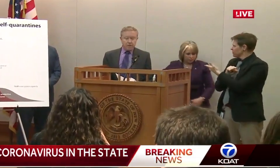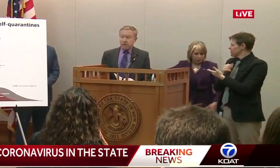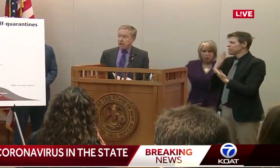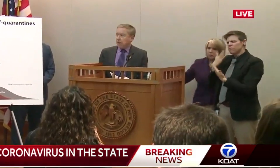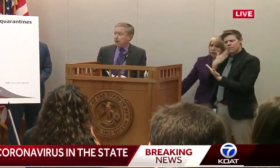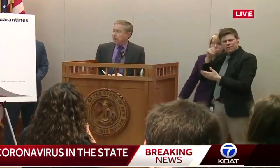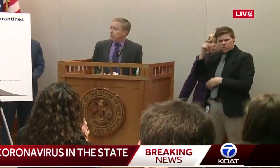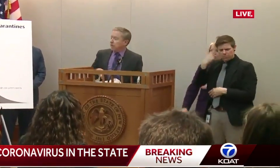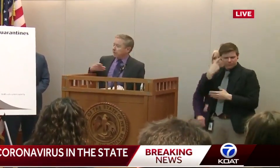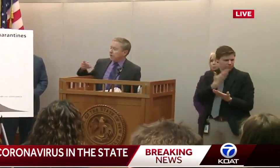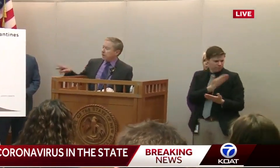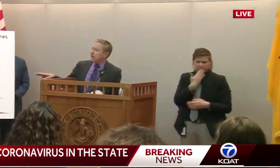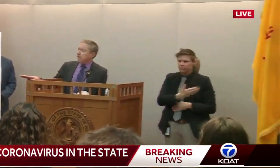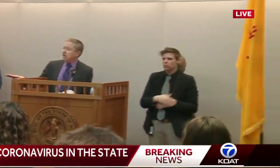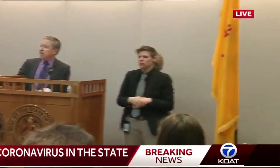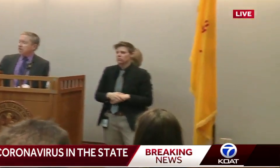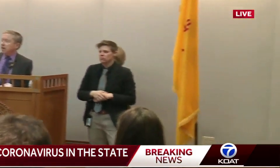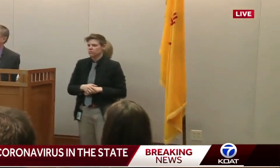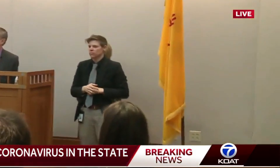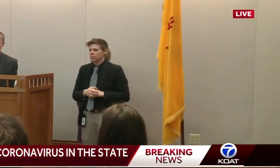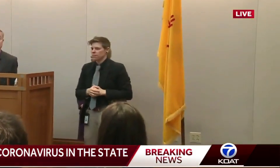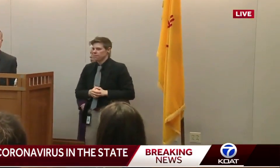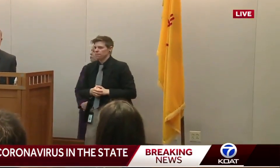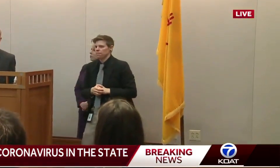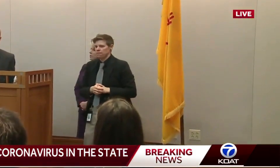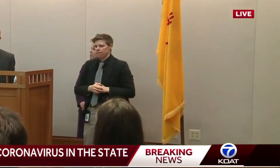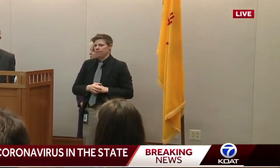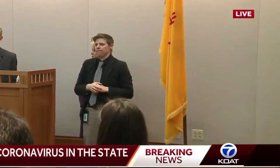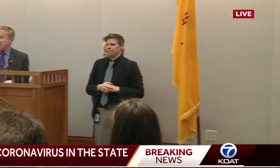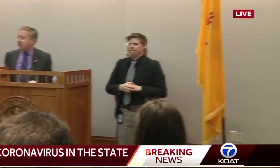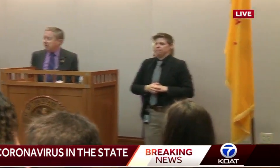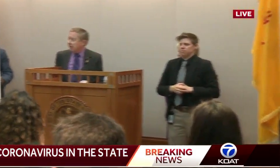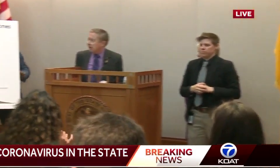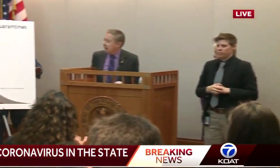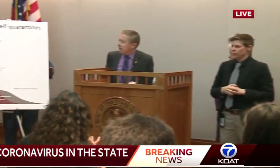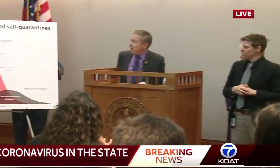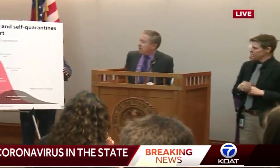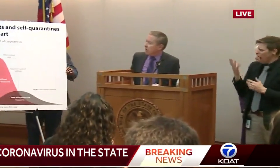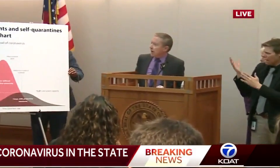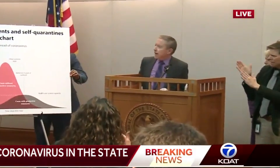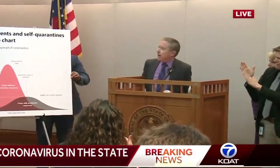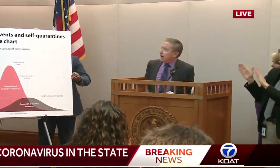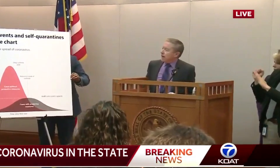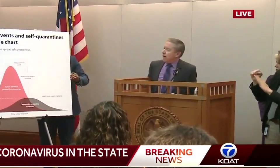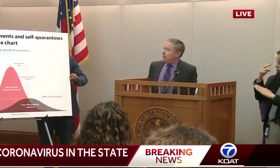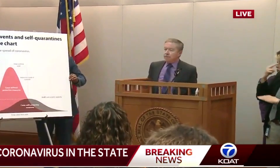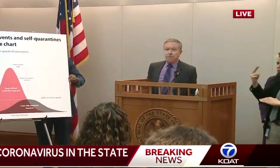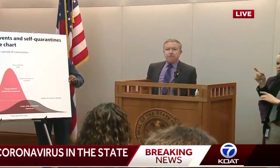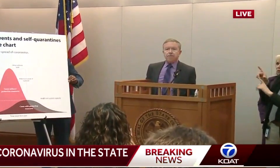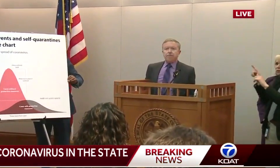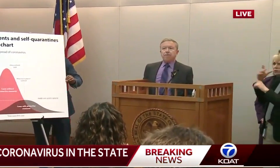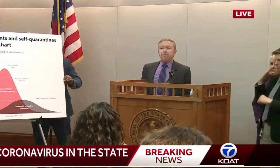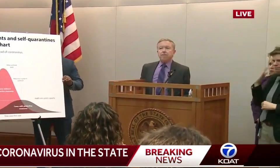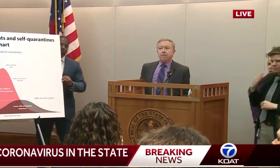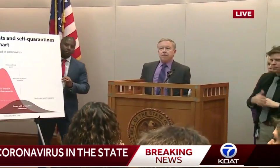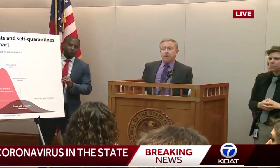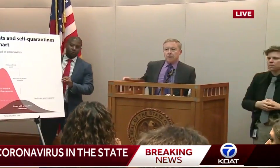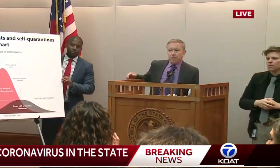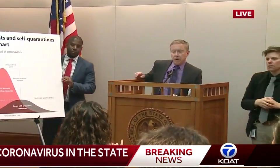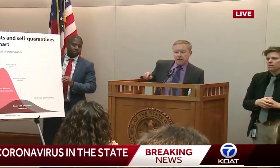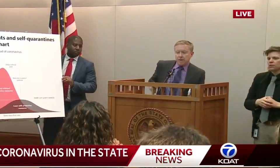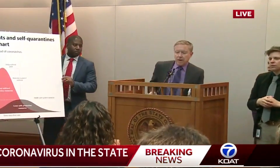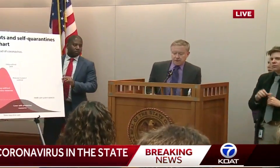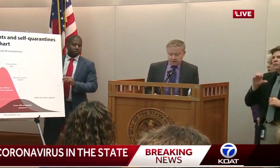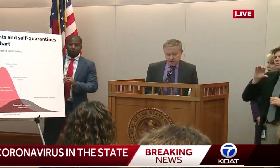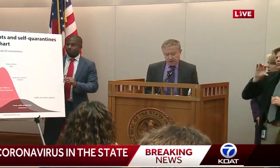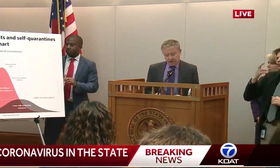a little bit. If we could tilt it just a little bit more so I can see it, too, that would be great. Dr. Skrace, if you don't mind, just give me right